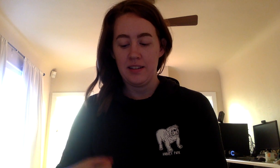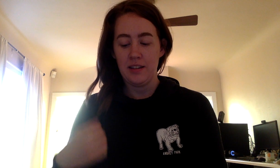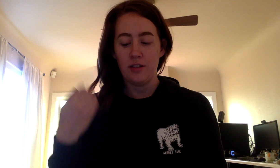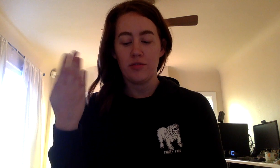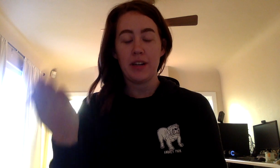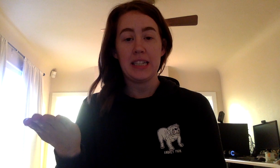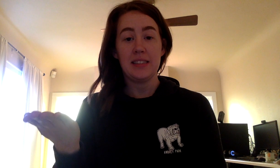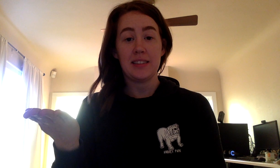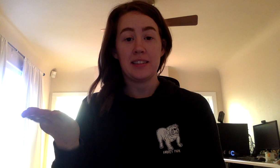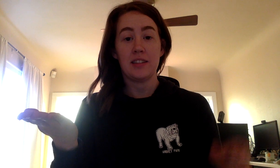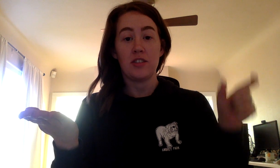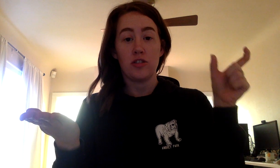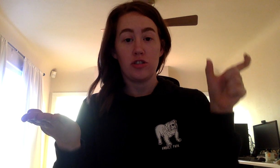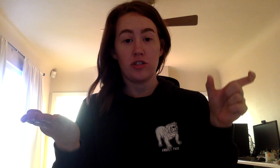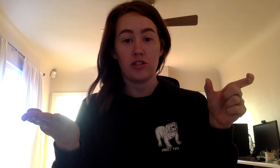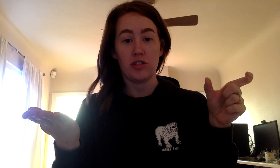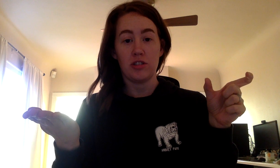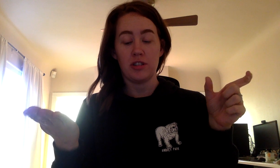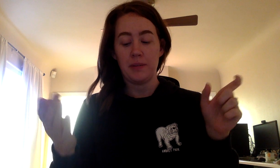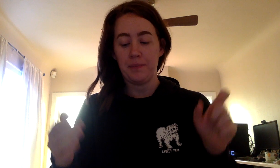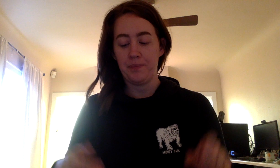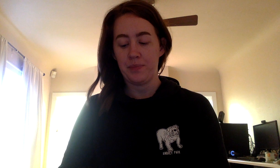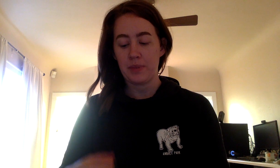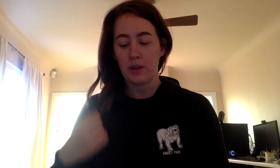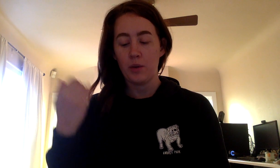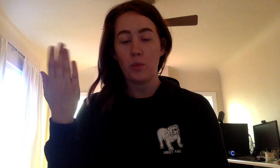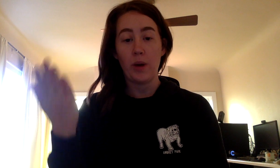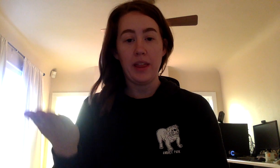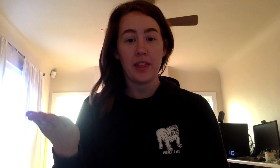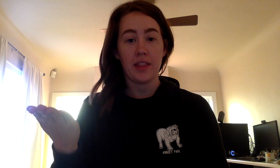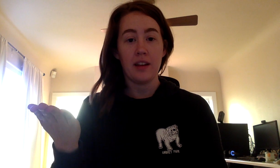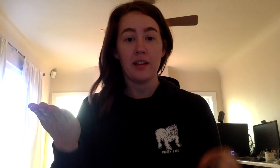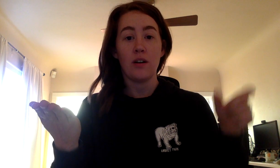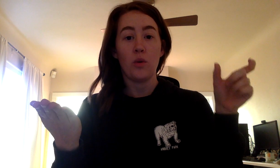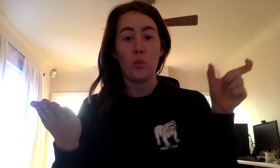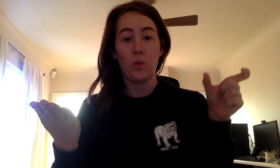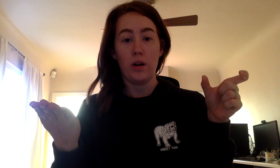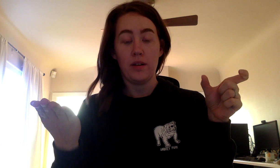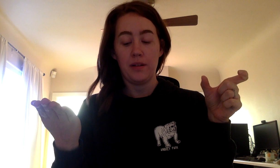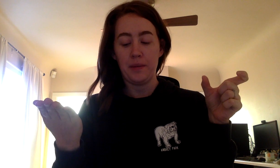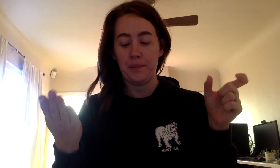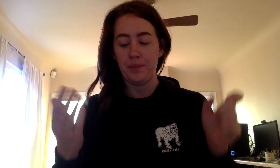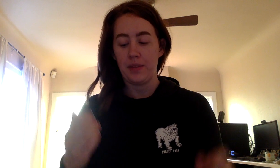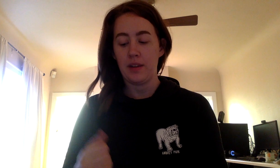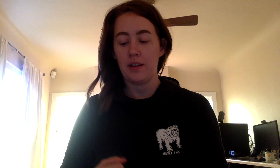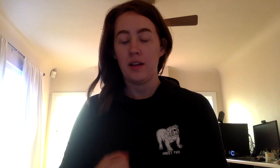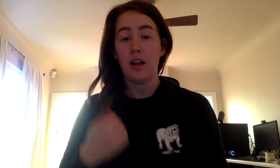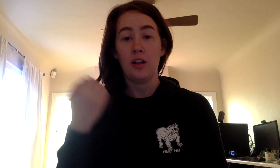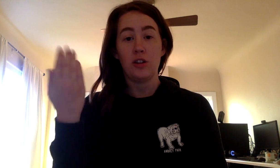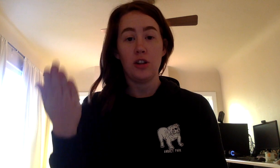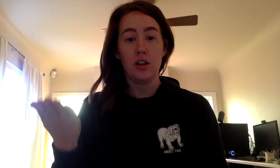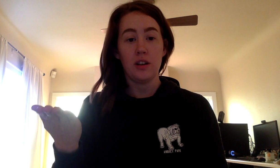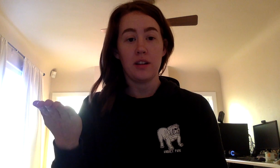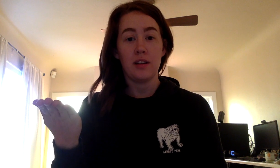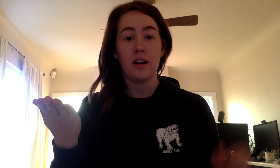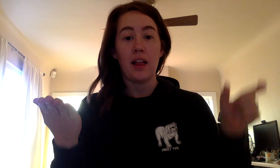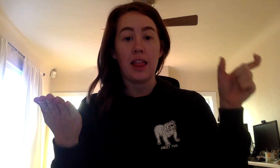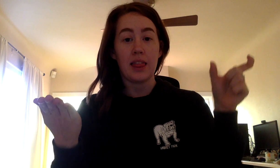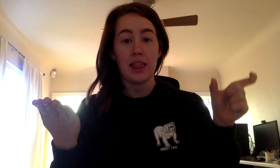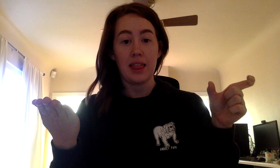Race, r. With, w. Look, l.